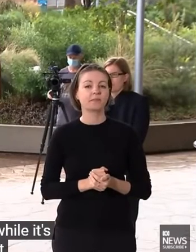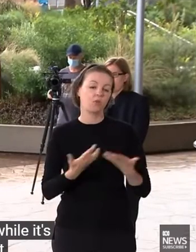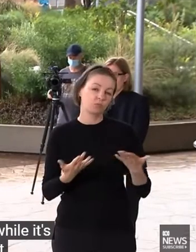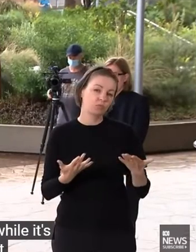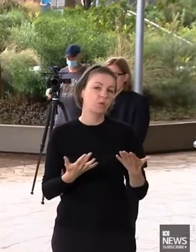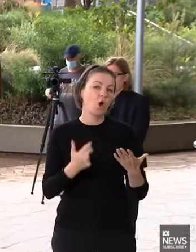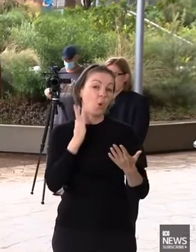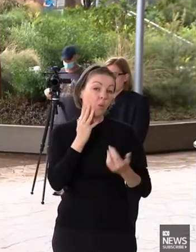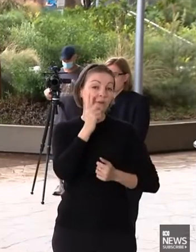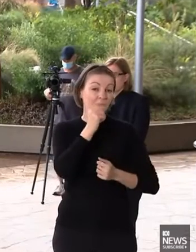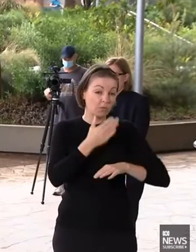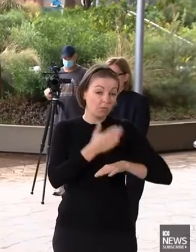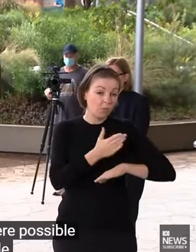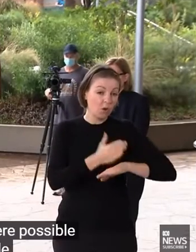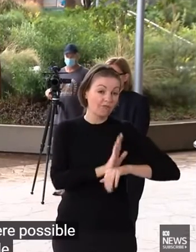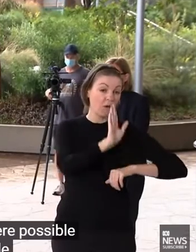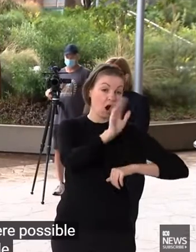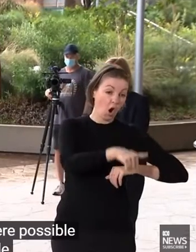possible and practicable.